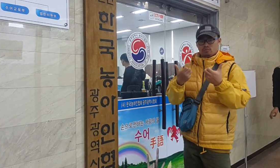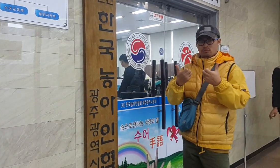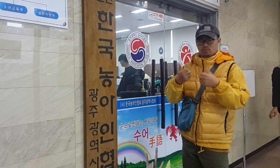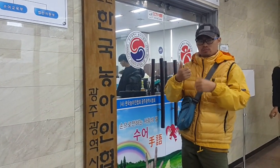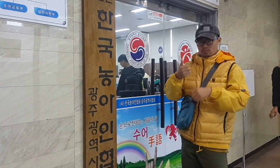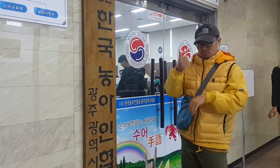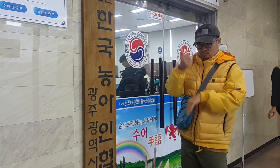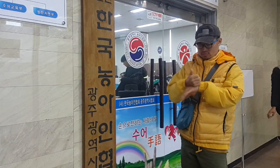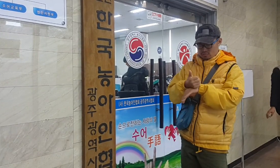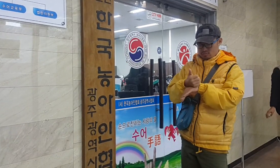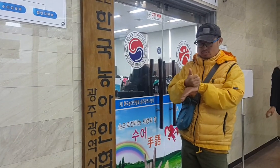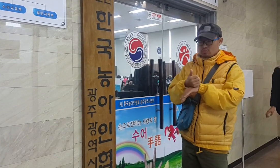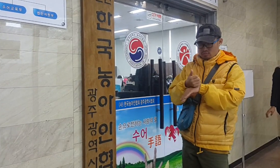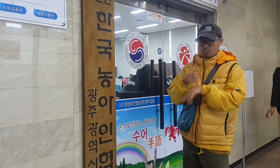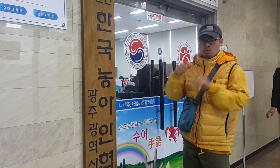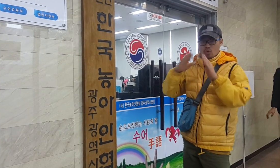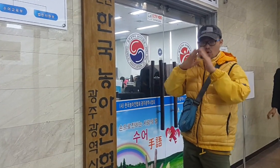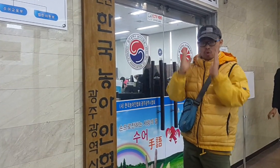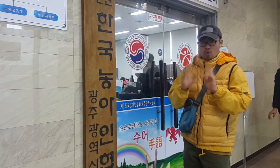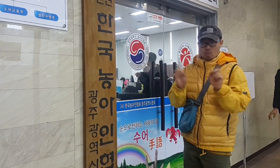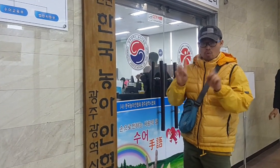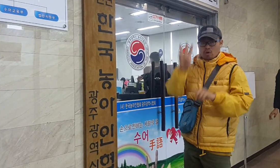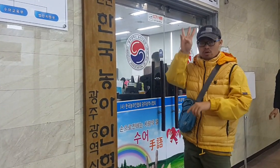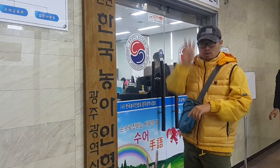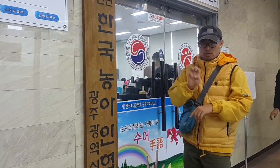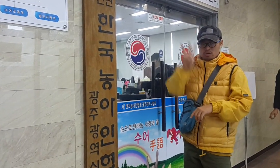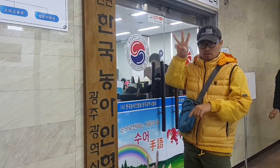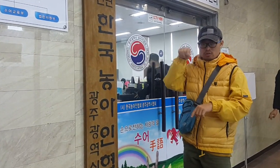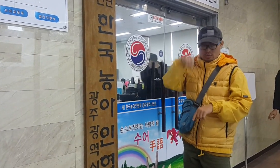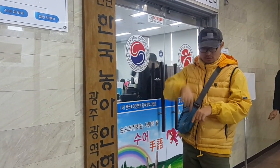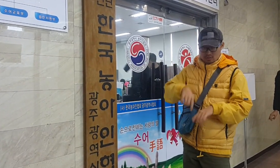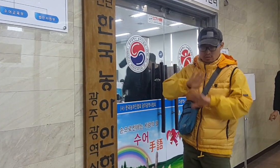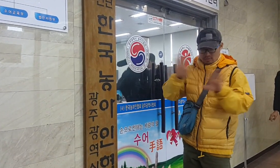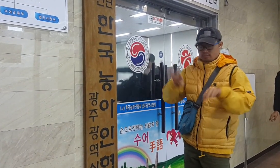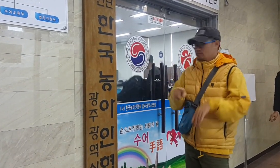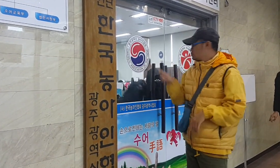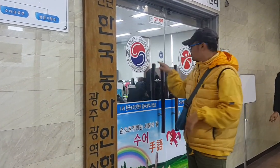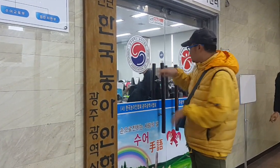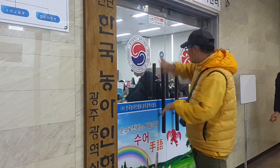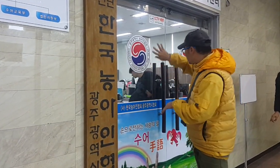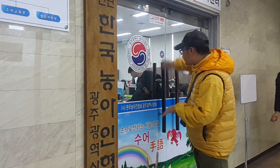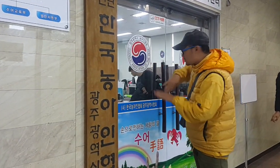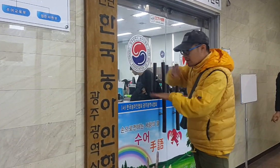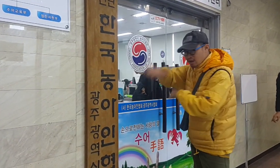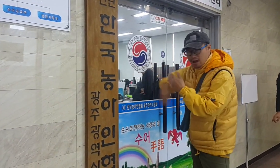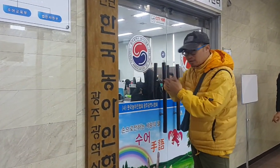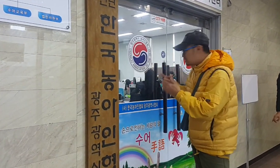very